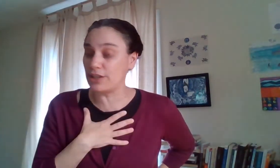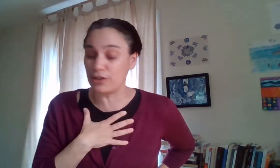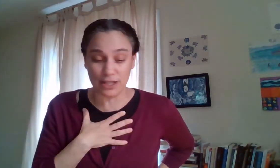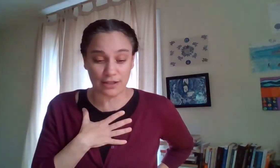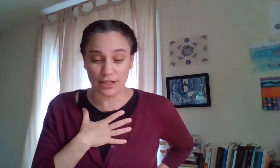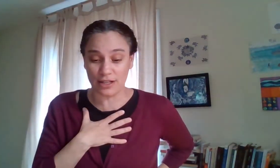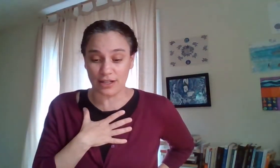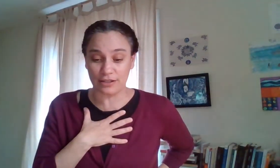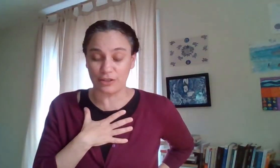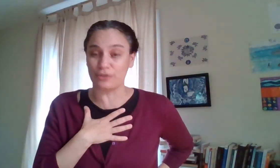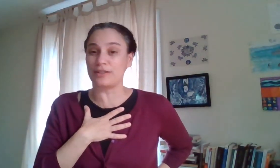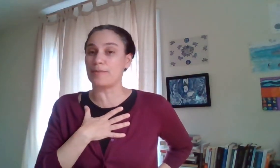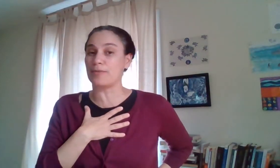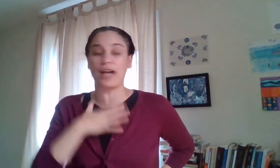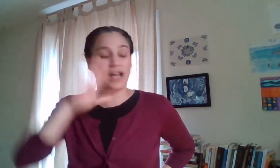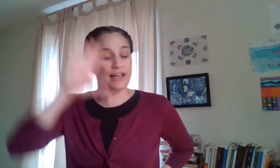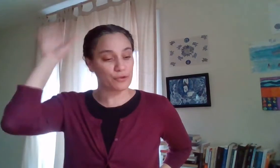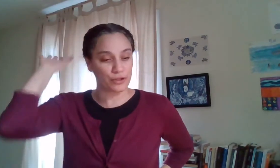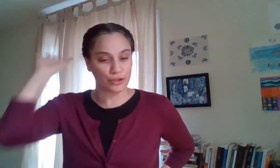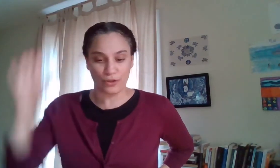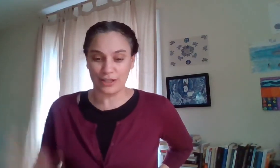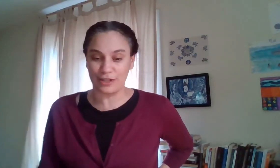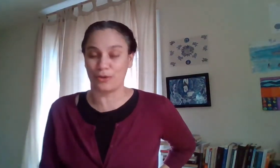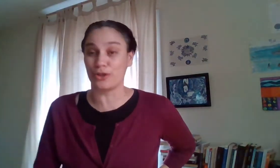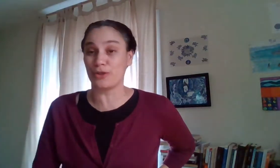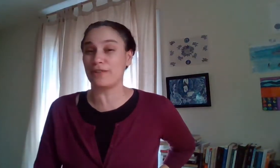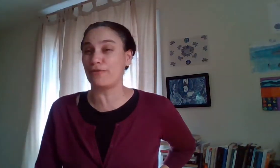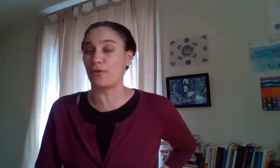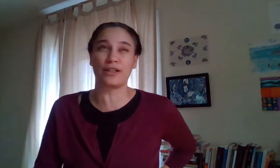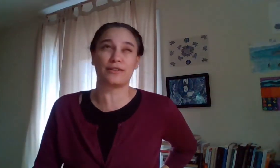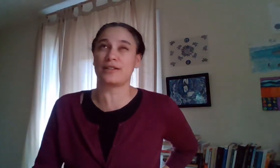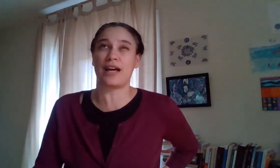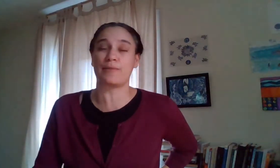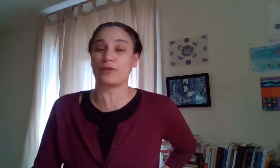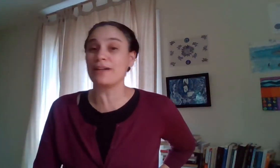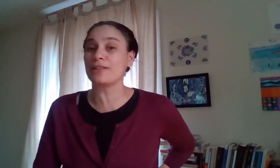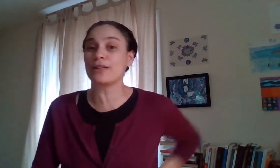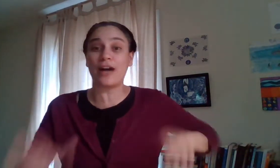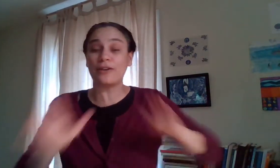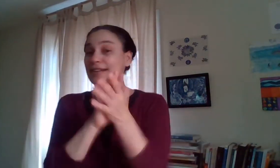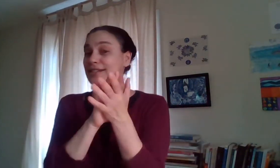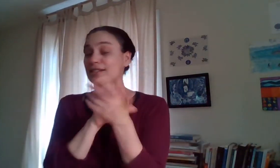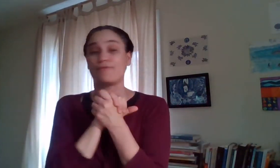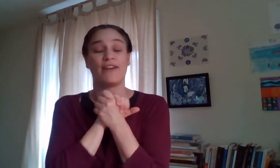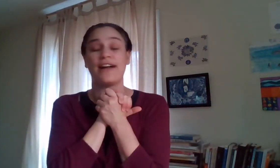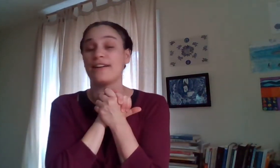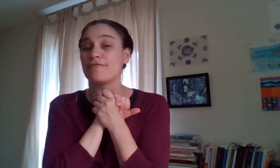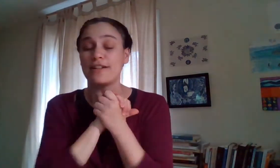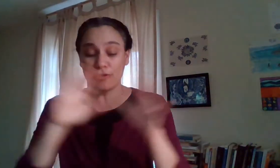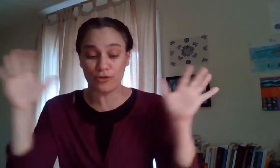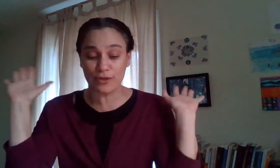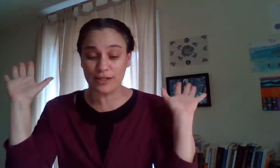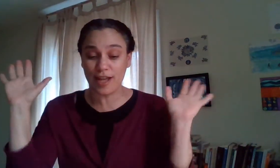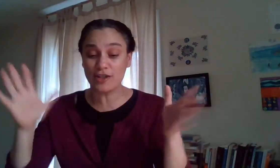like you need uh you know the deeper dive or you don't need you know you can't afford it the time or the money right now that's fine and great no strings attached